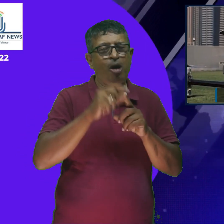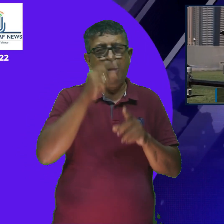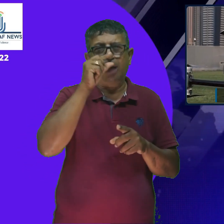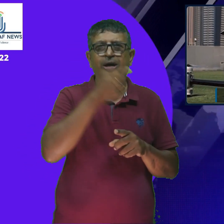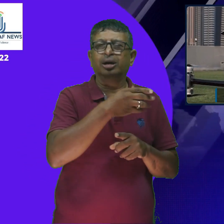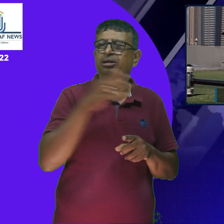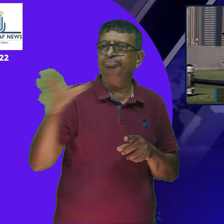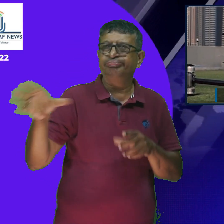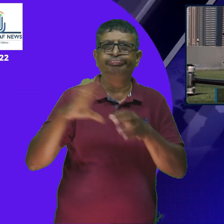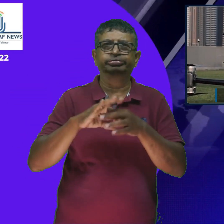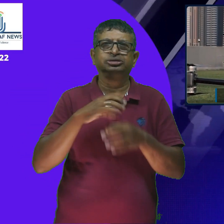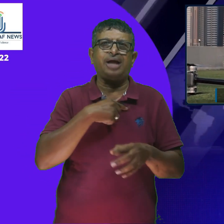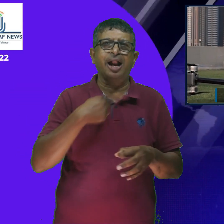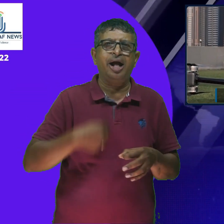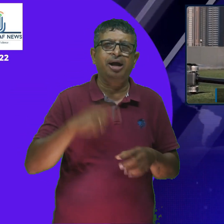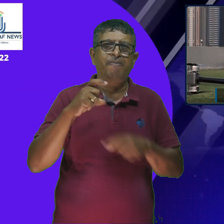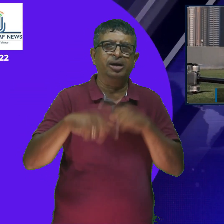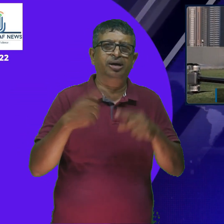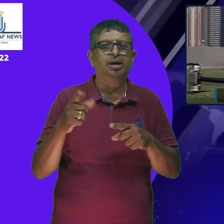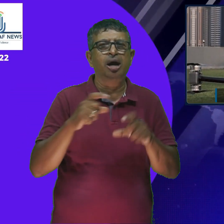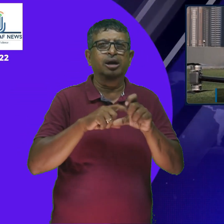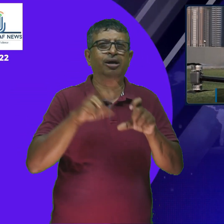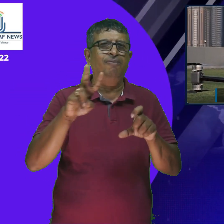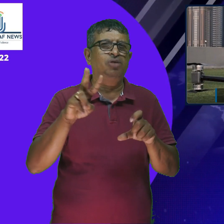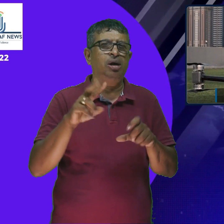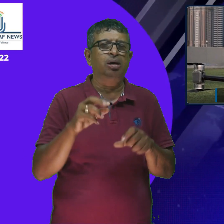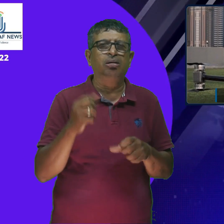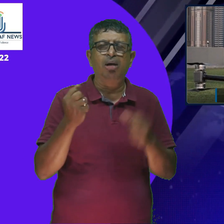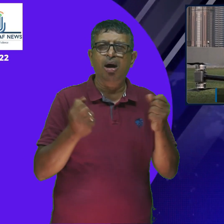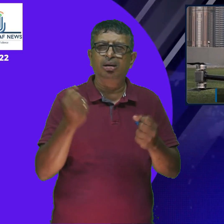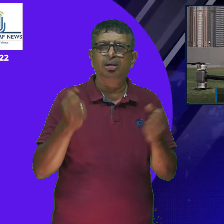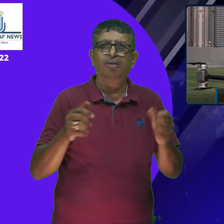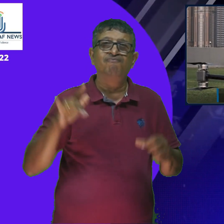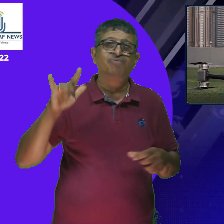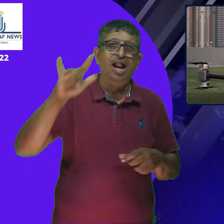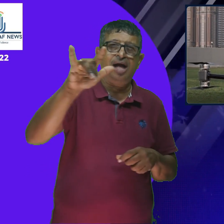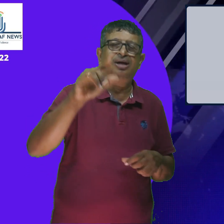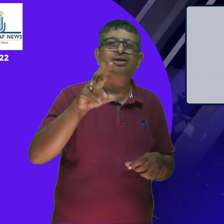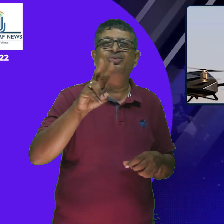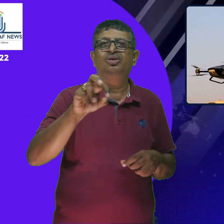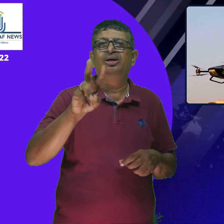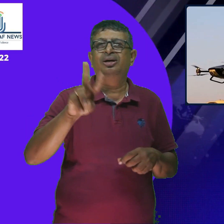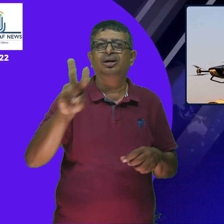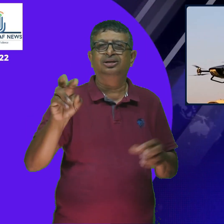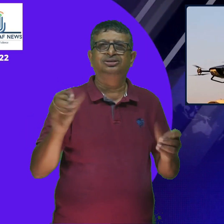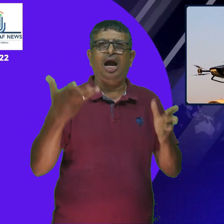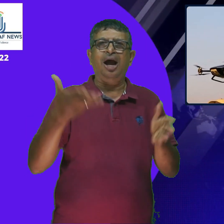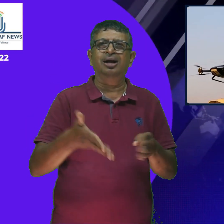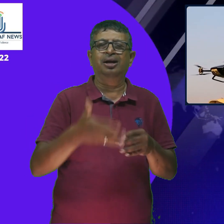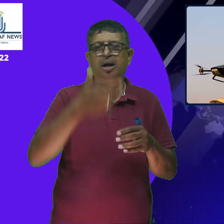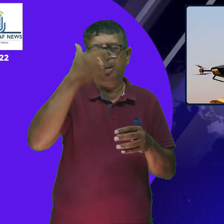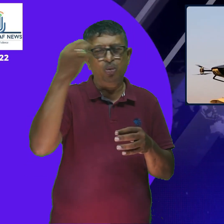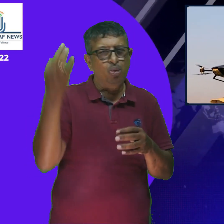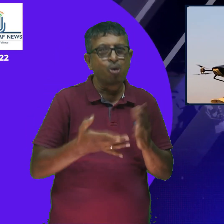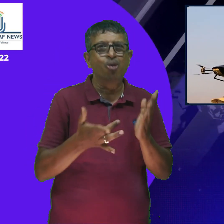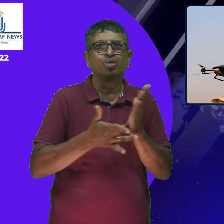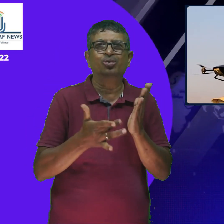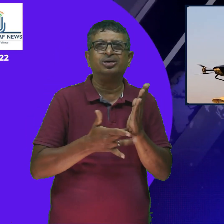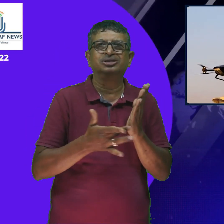commercialized urban flying. There will be more tests happening in Dubai and then it will be commercialized. He said, adding that in his opinion, it can be used commercially